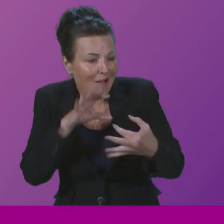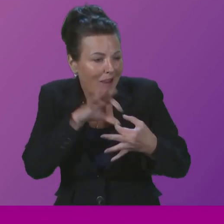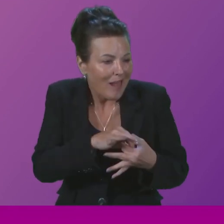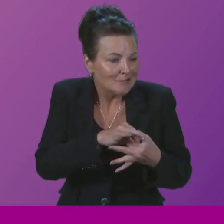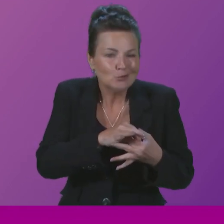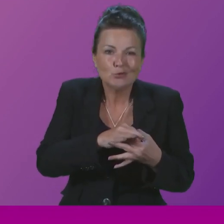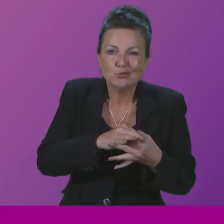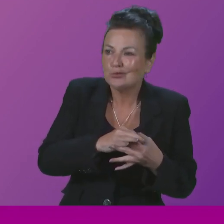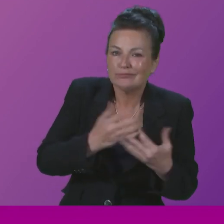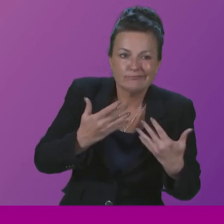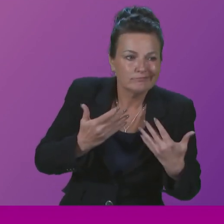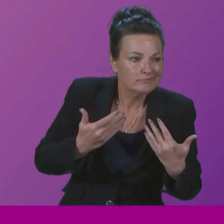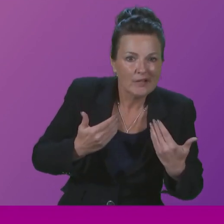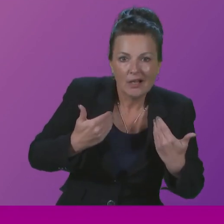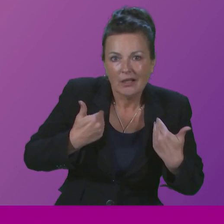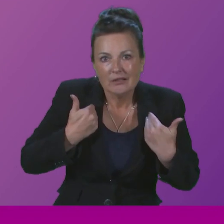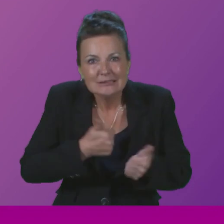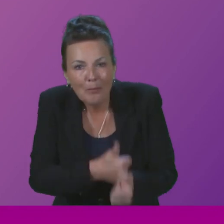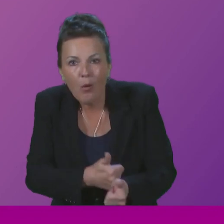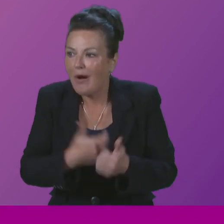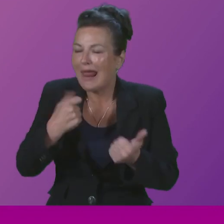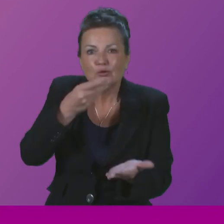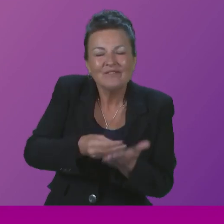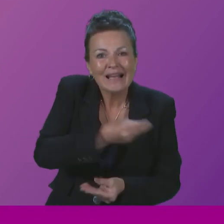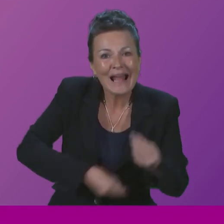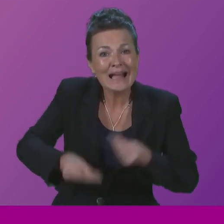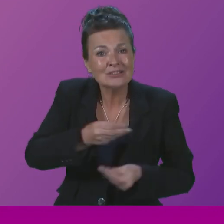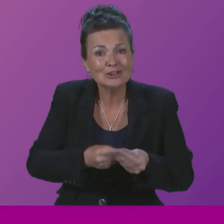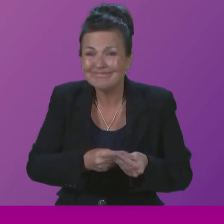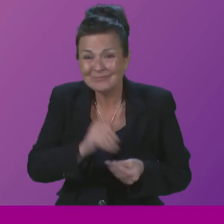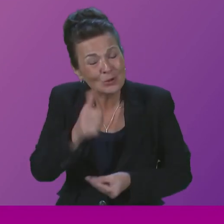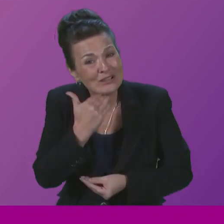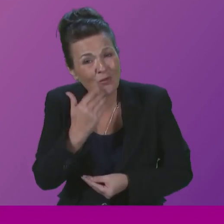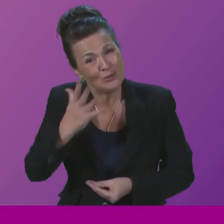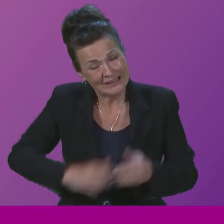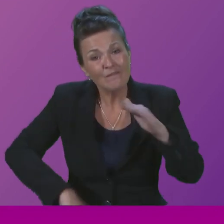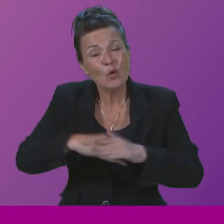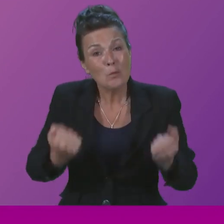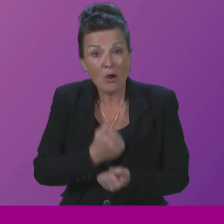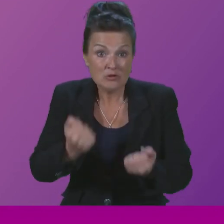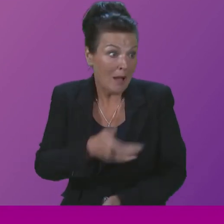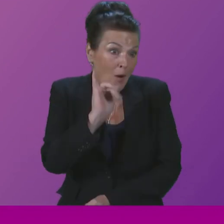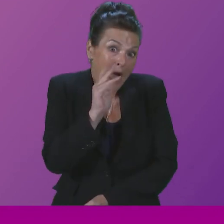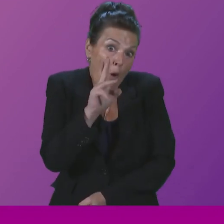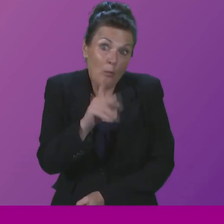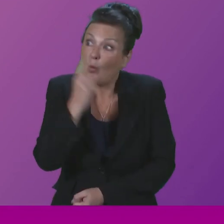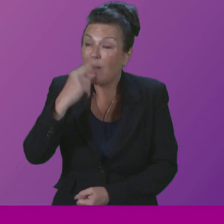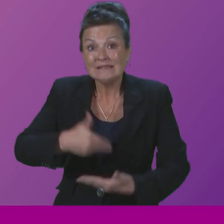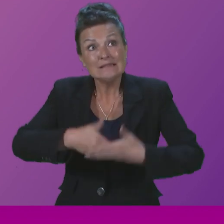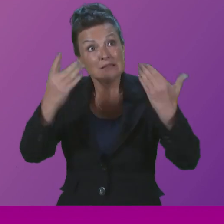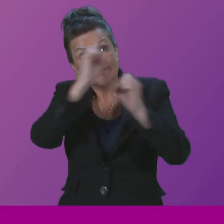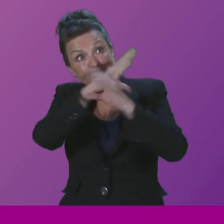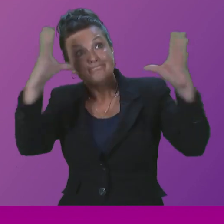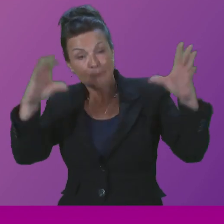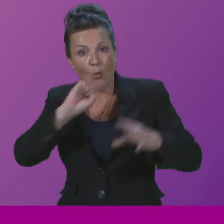full powers in this Parliament. And I hope we may yet see the day where Labour argues for these powers not to be with Tory